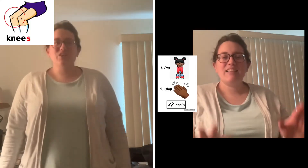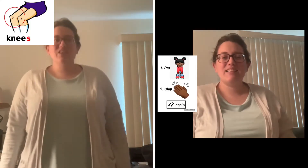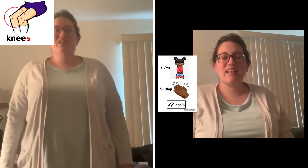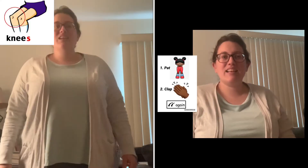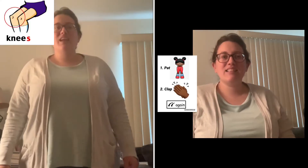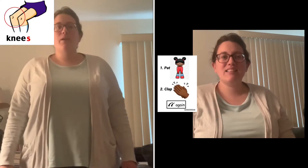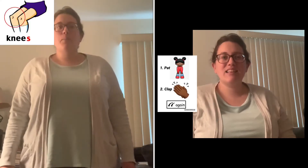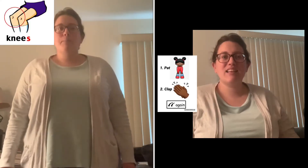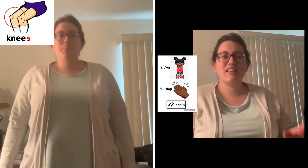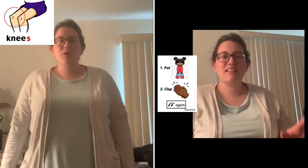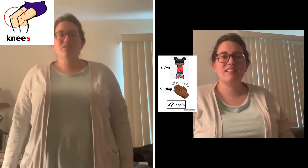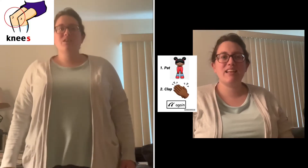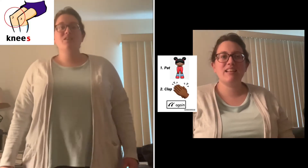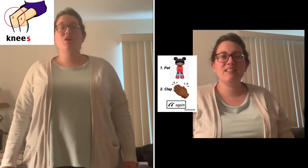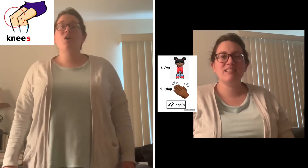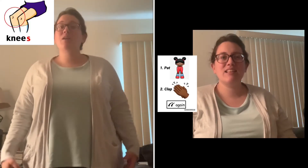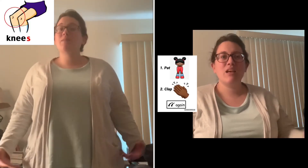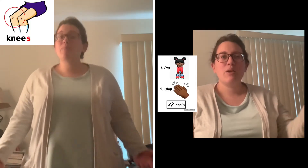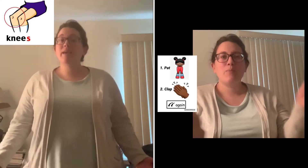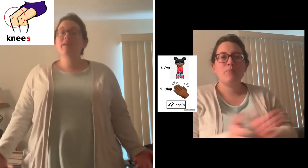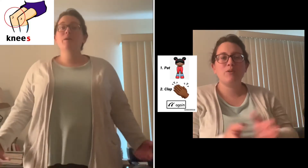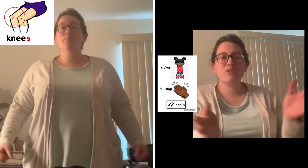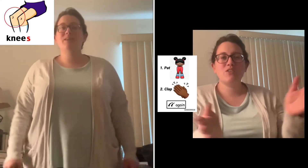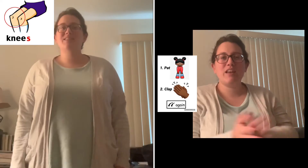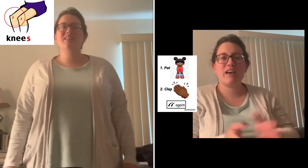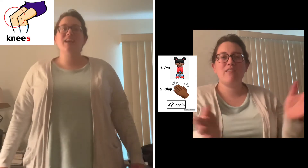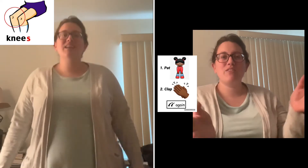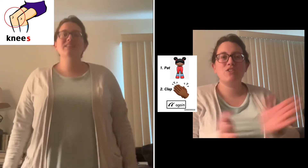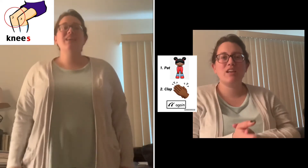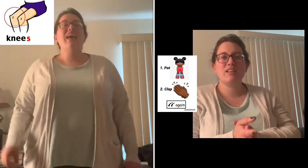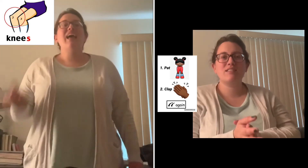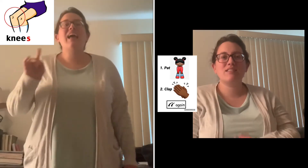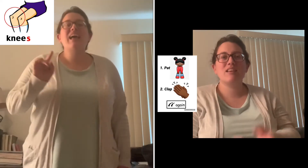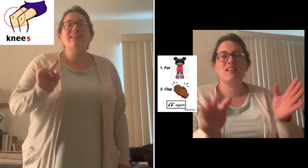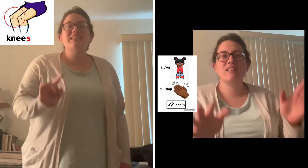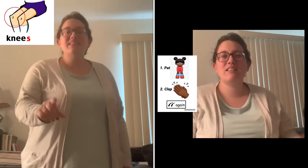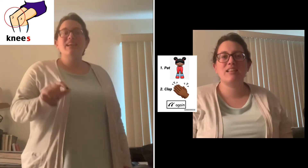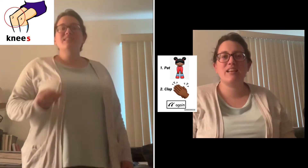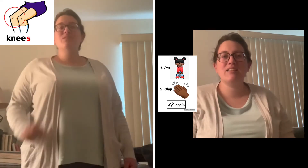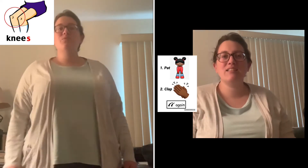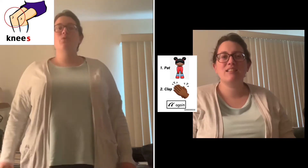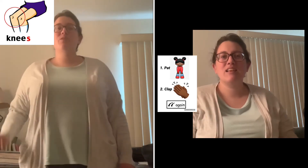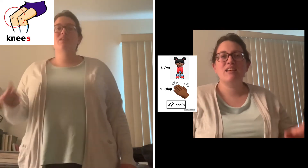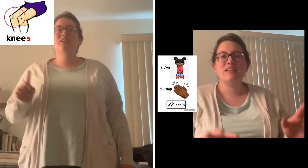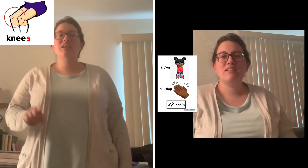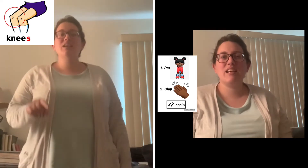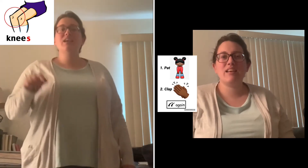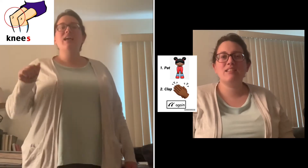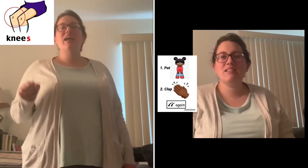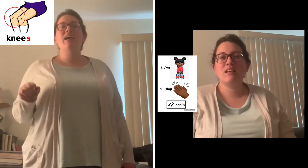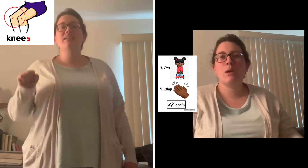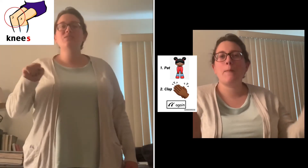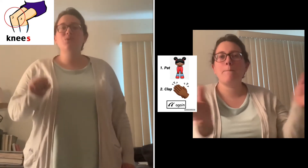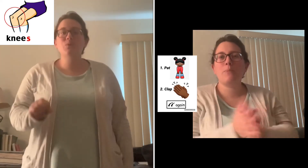named Bert thought he'd make up a dance and he danced it for the king and queen.